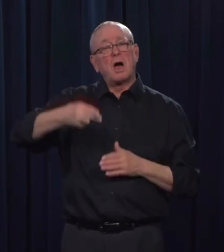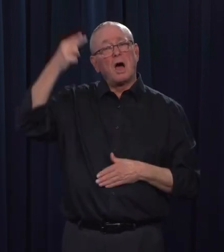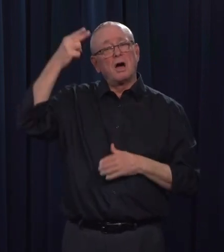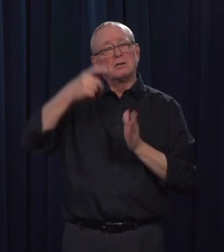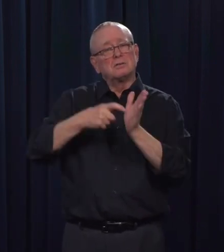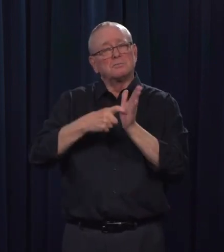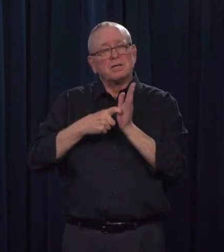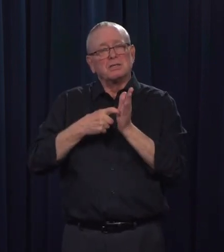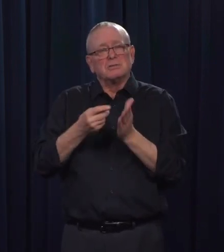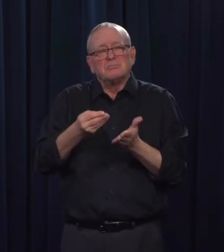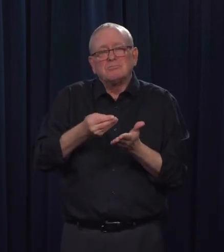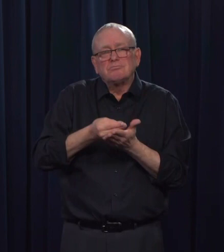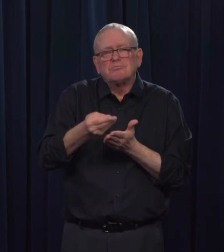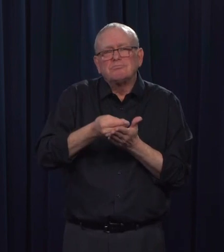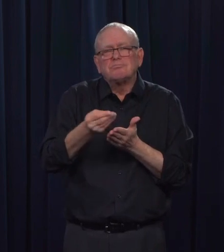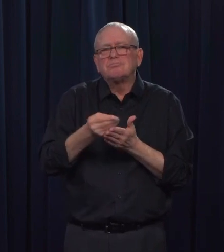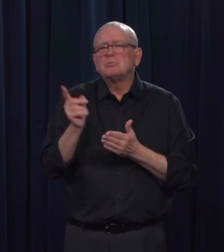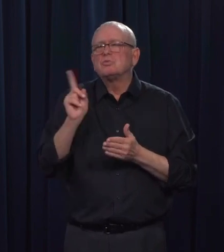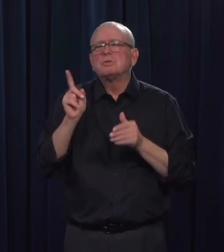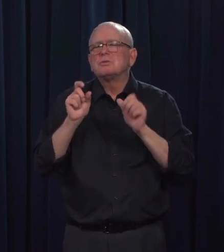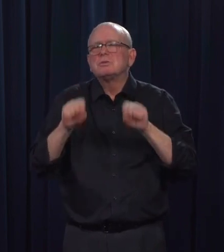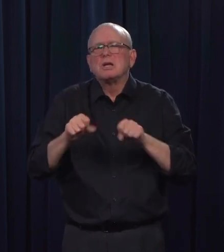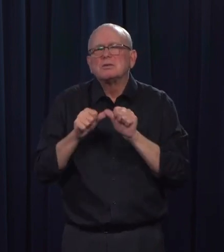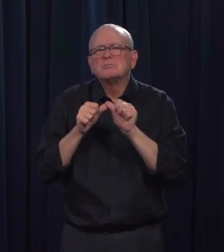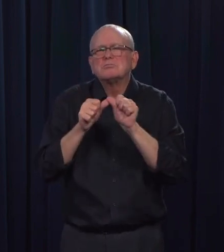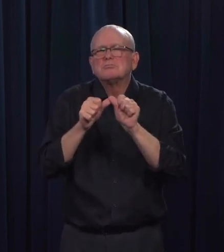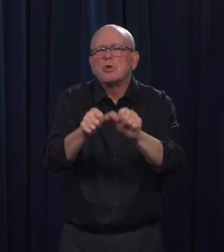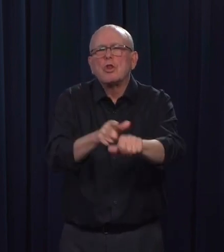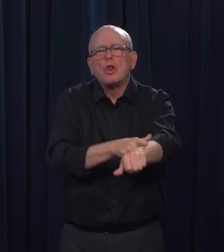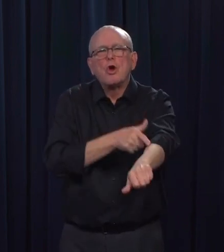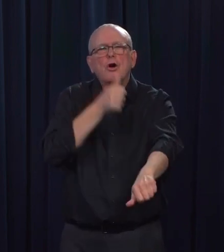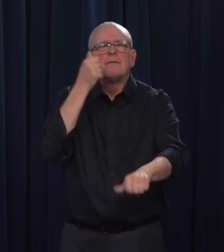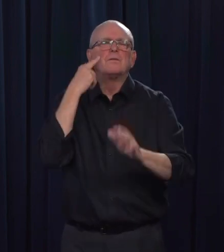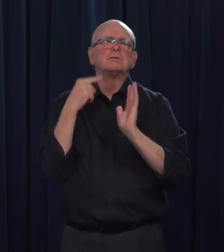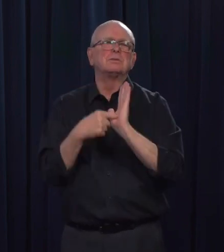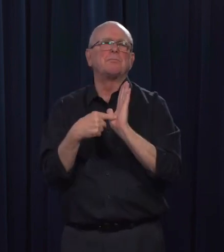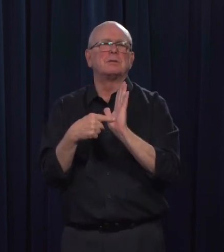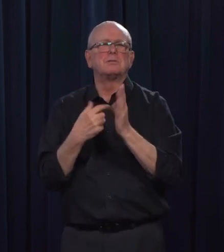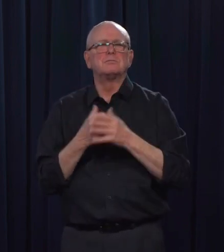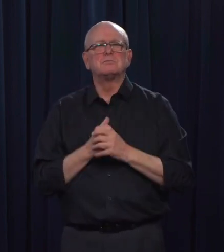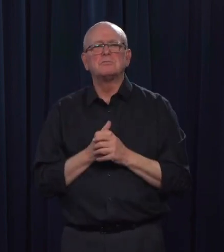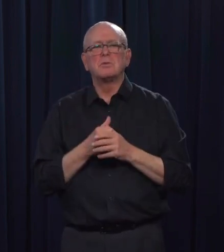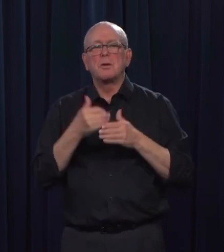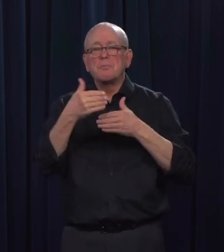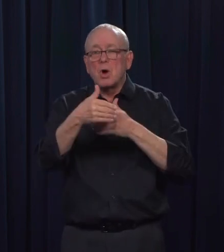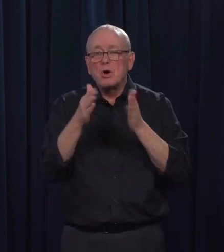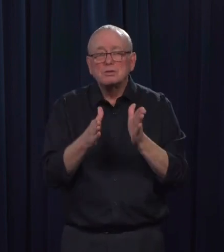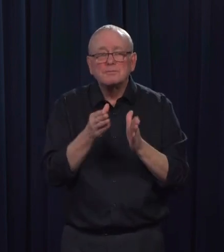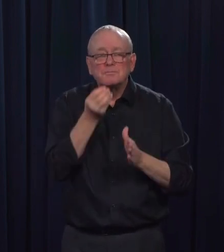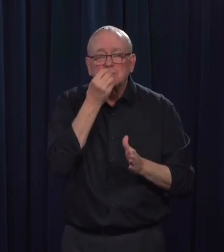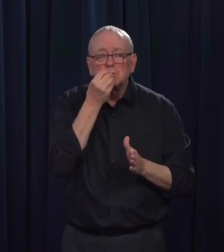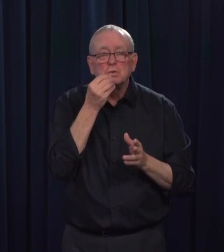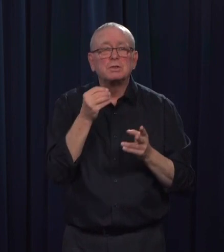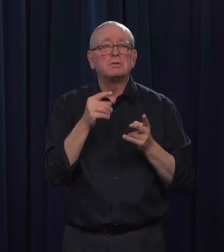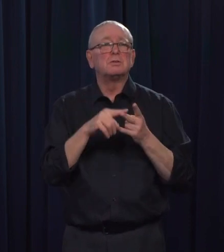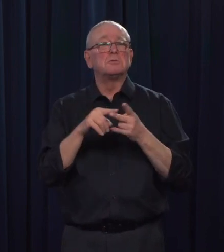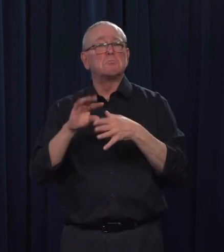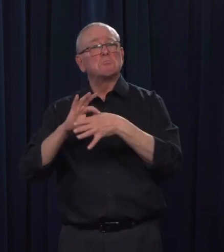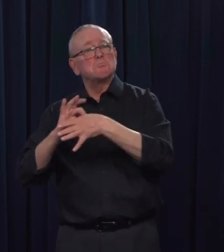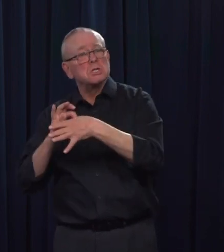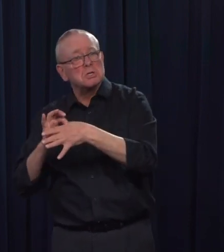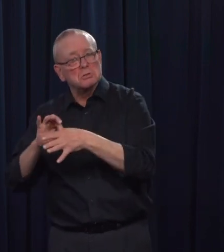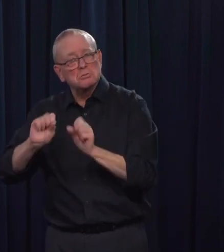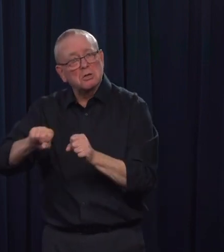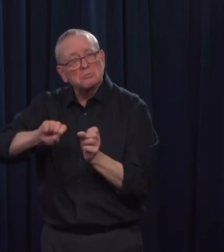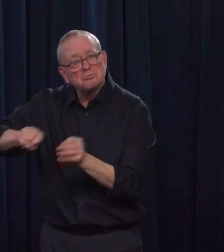go and fill up their entire cart with a certain product. And then it's really just up to the, the grocer to make sure that they're restocking as fast as they